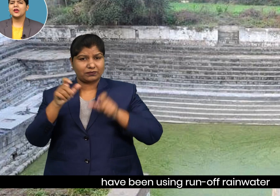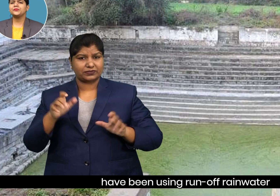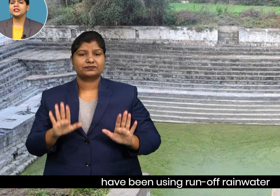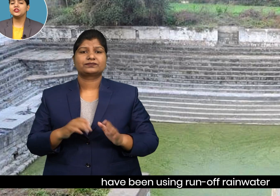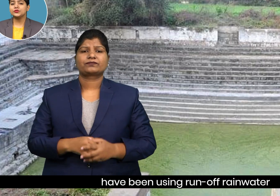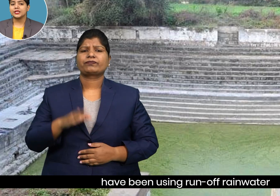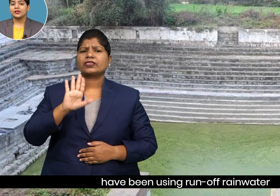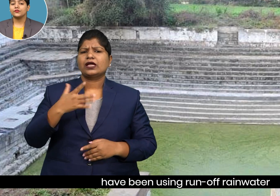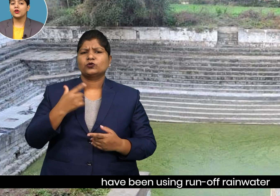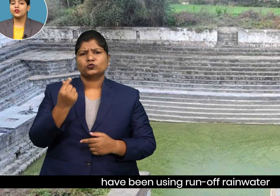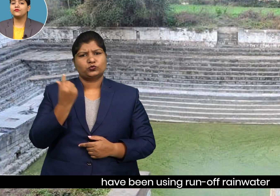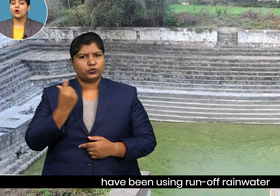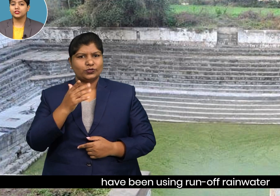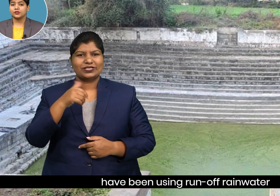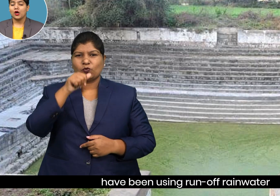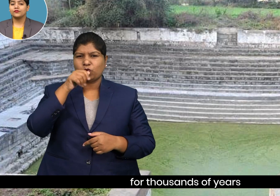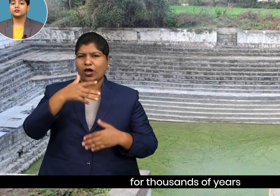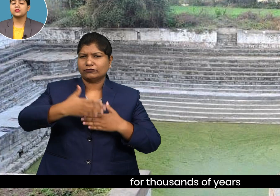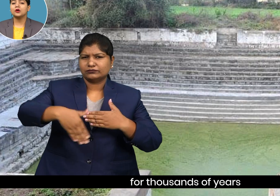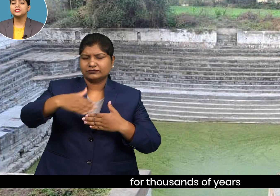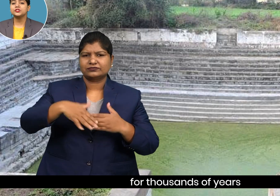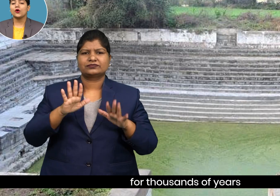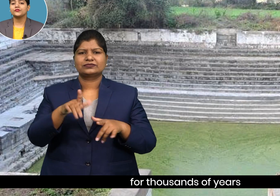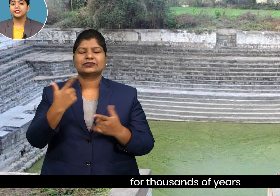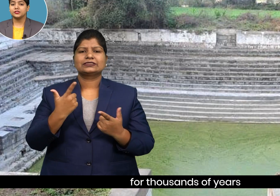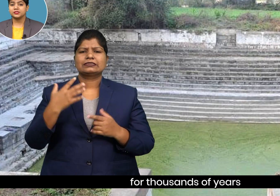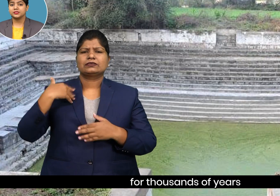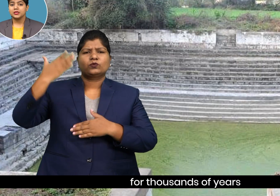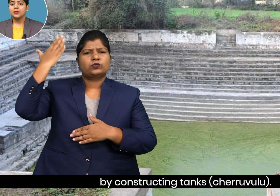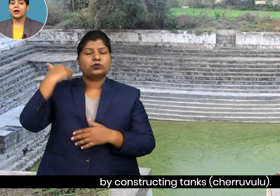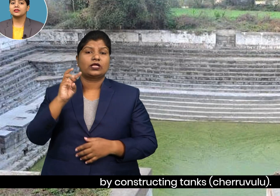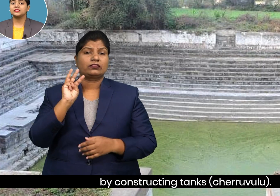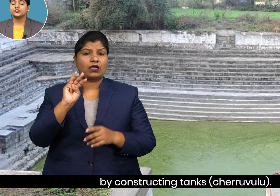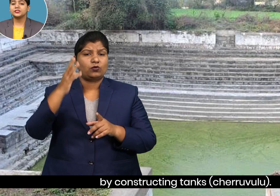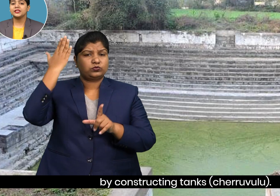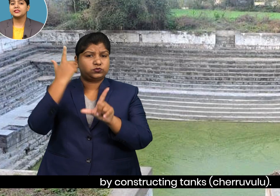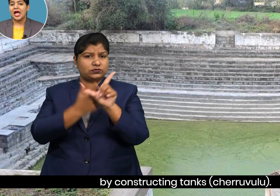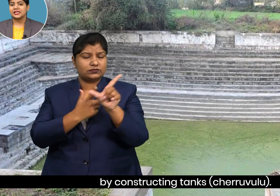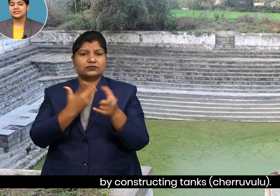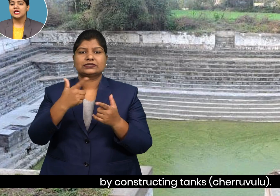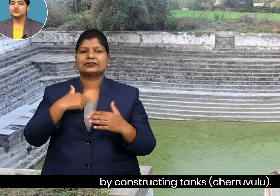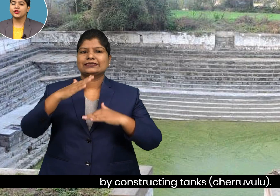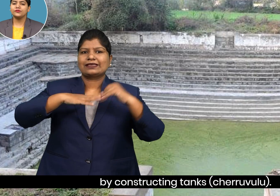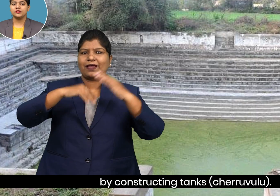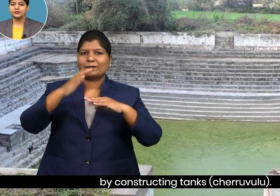using run of rain water for thousands of years by constructing tanks Cheruvullu